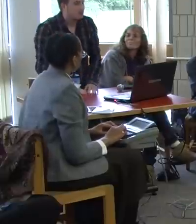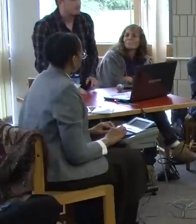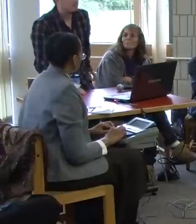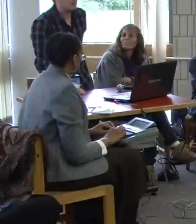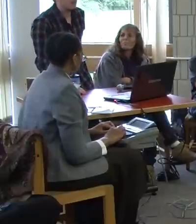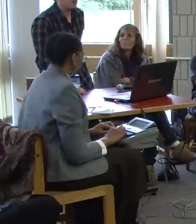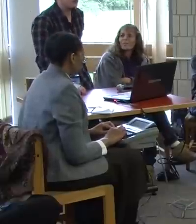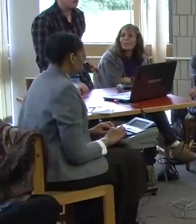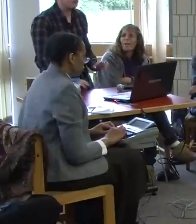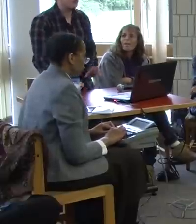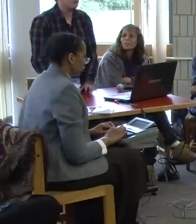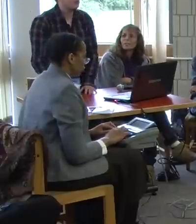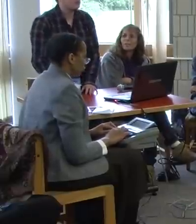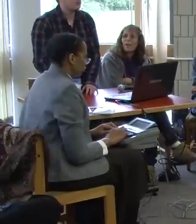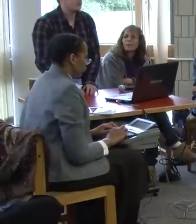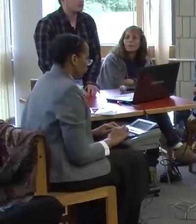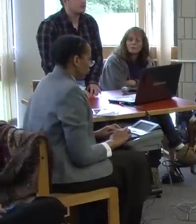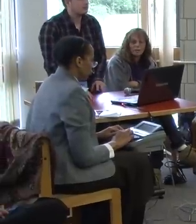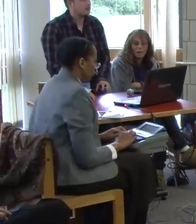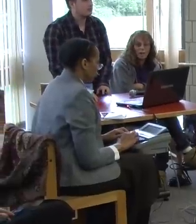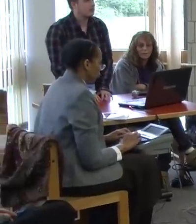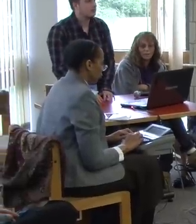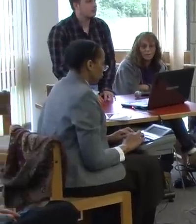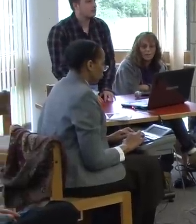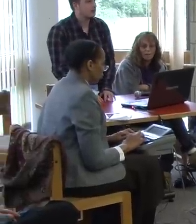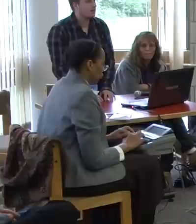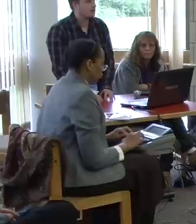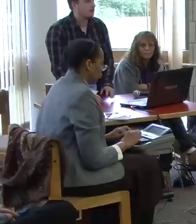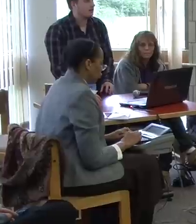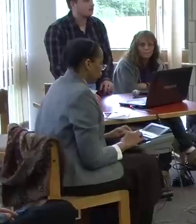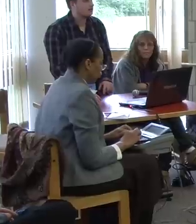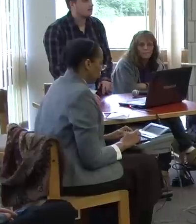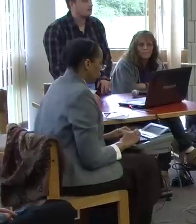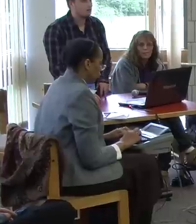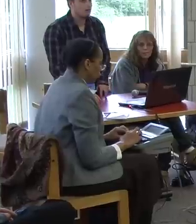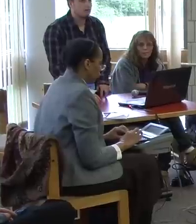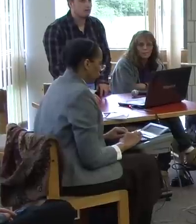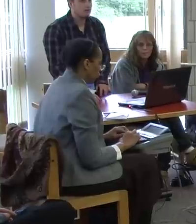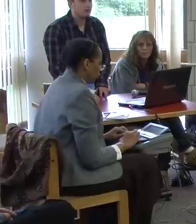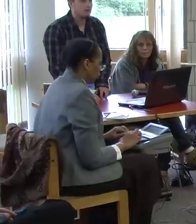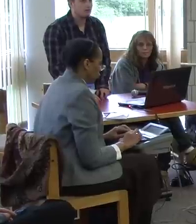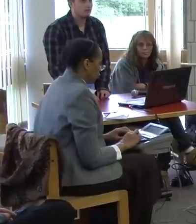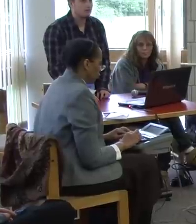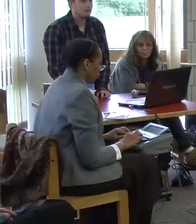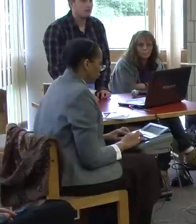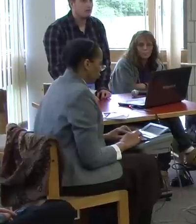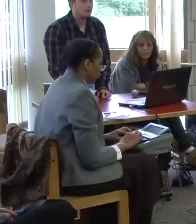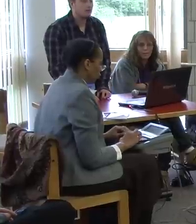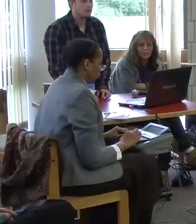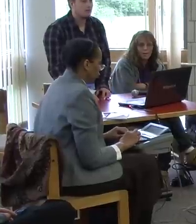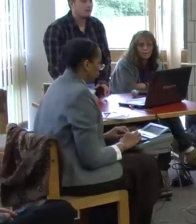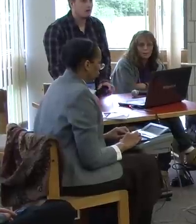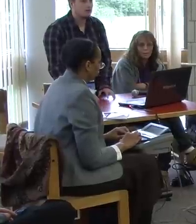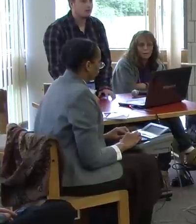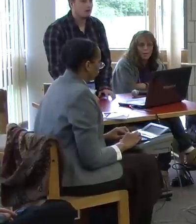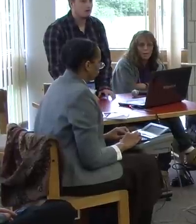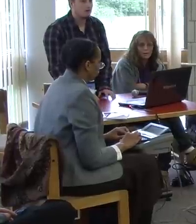I should have mentioned this in the beginning but I actually moved here from Bob Stahl,